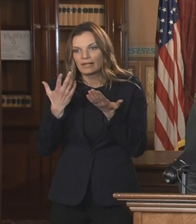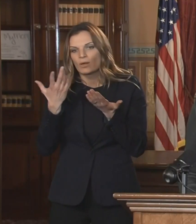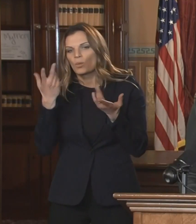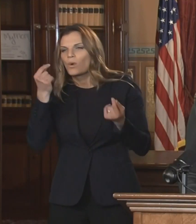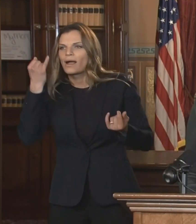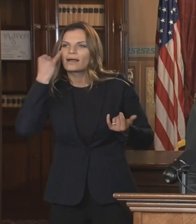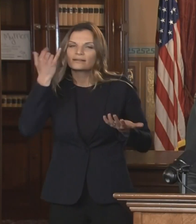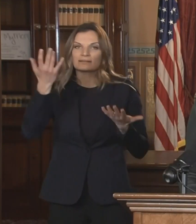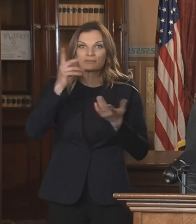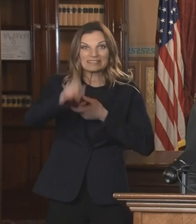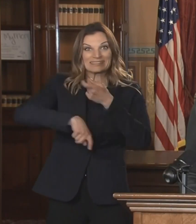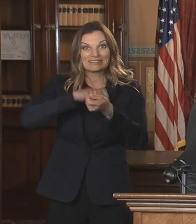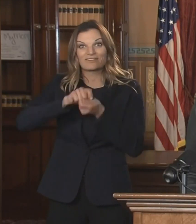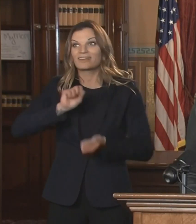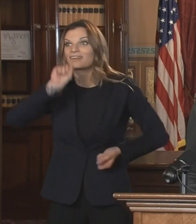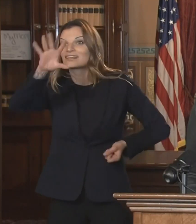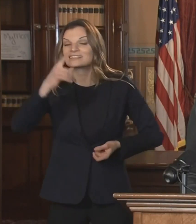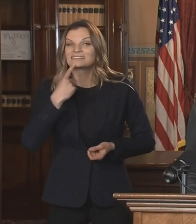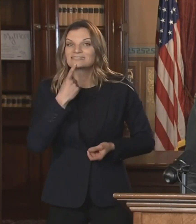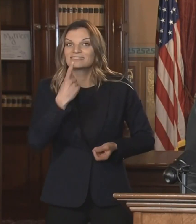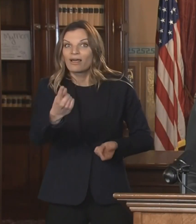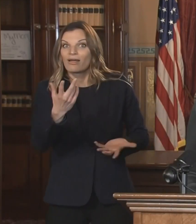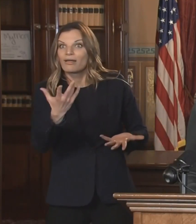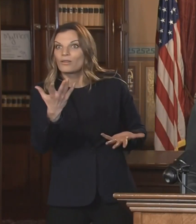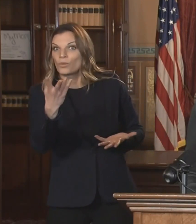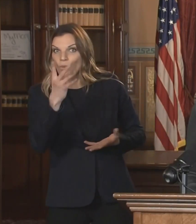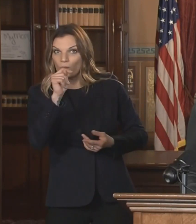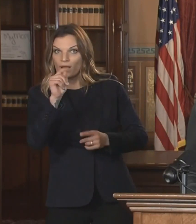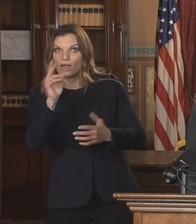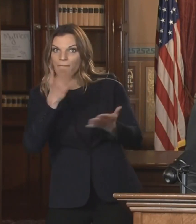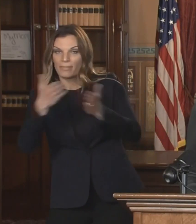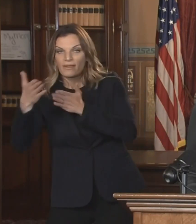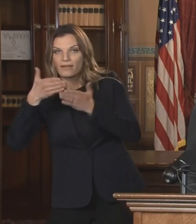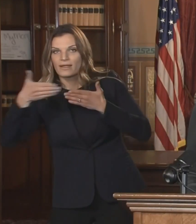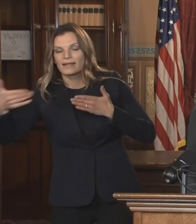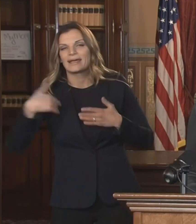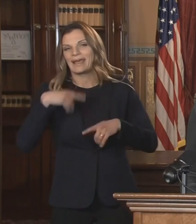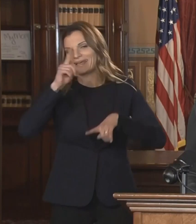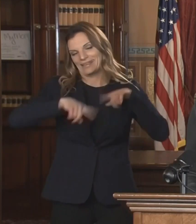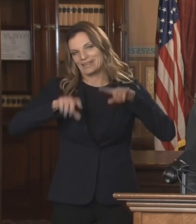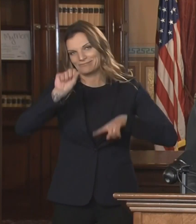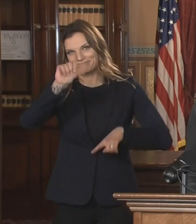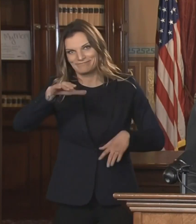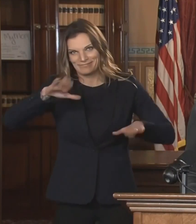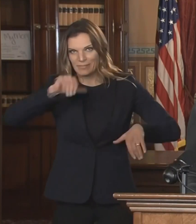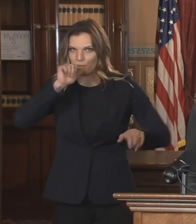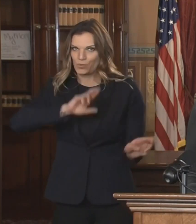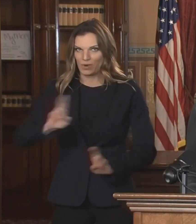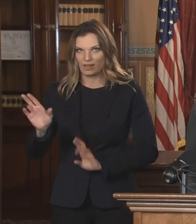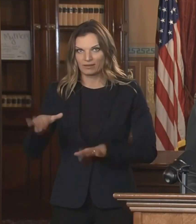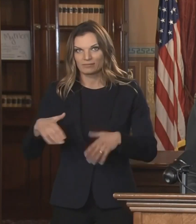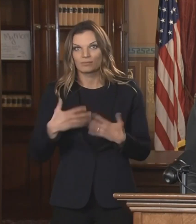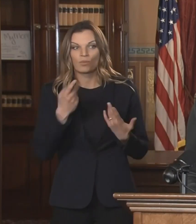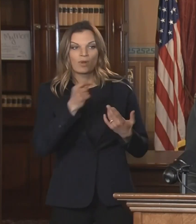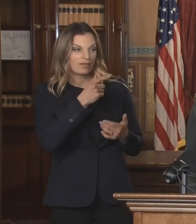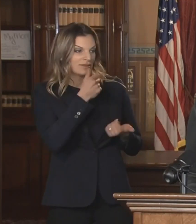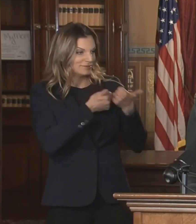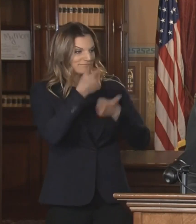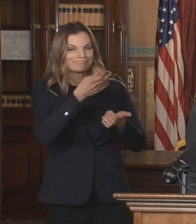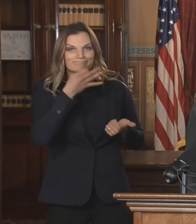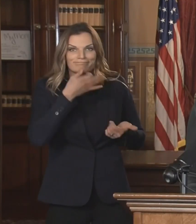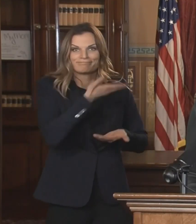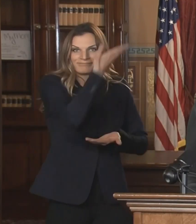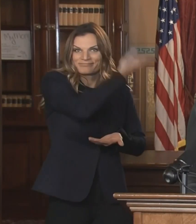um, tell you what the director is, is thinking and what our experts like Dr. Khaldun, Dr. Lyon Kello,